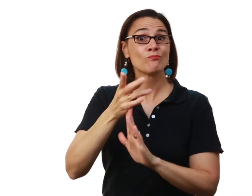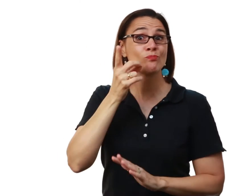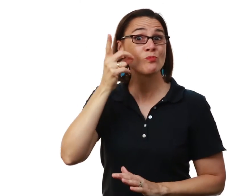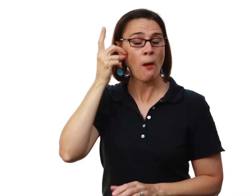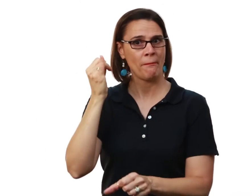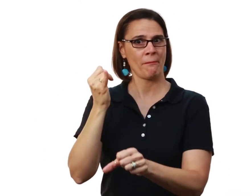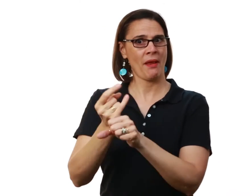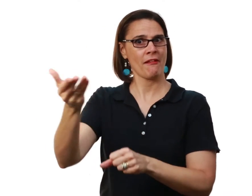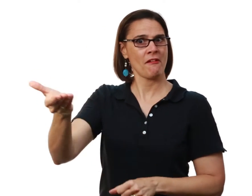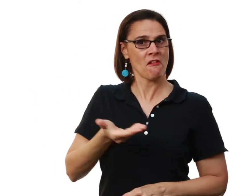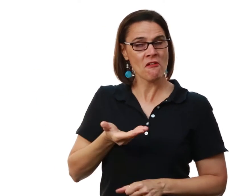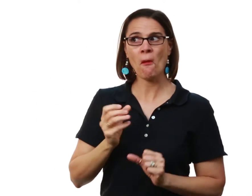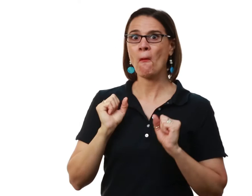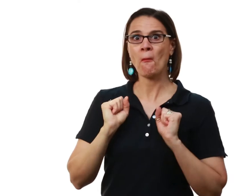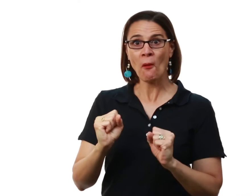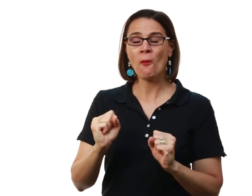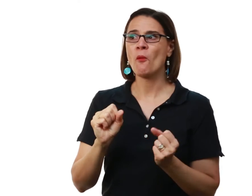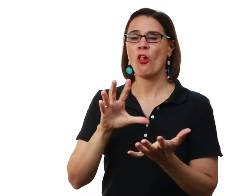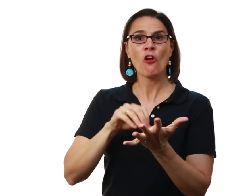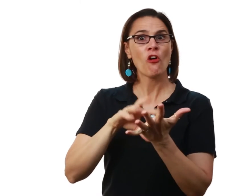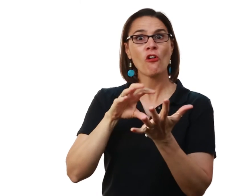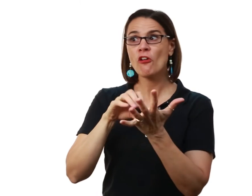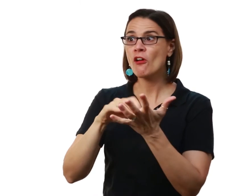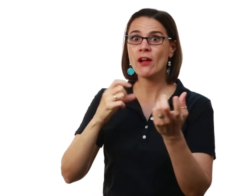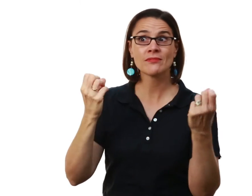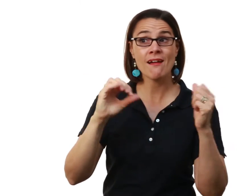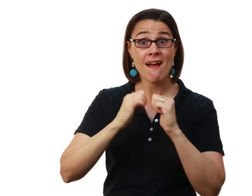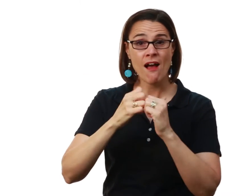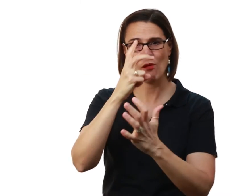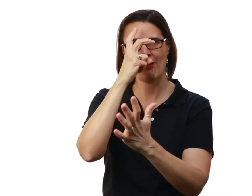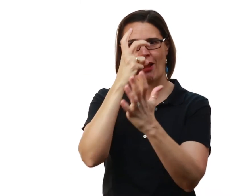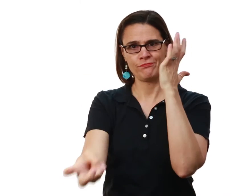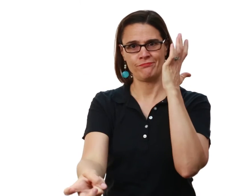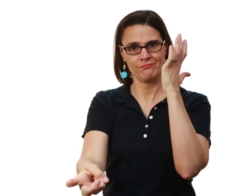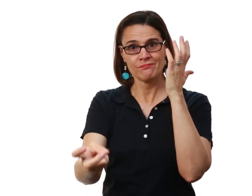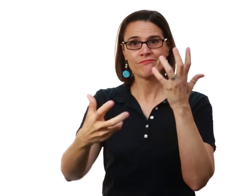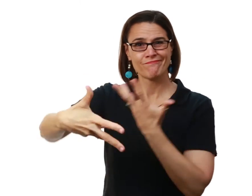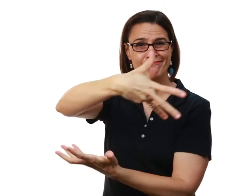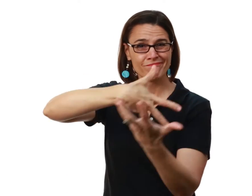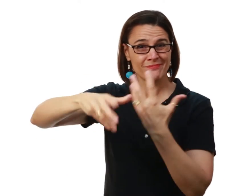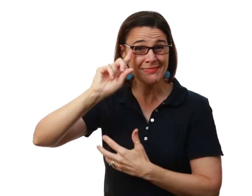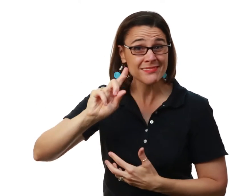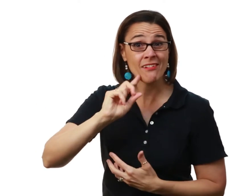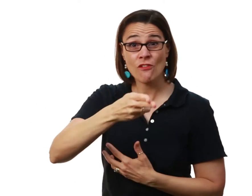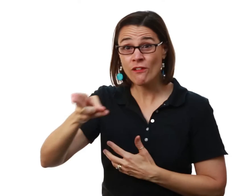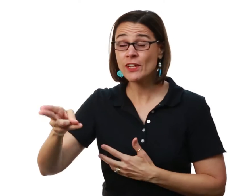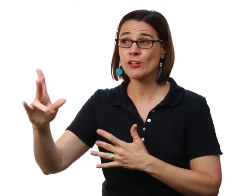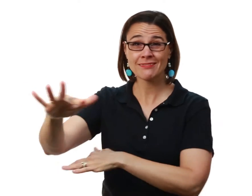applied to run one of the residence hall and they hired me for that job so I learned so much and so much sign through immersion and being